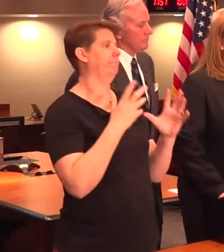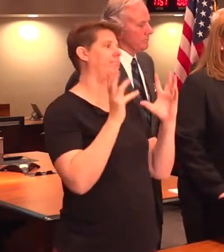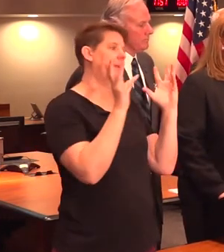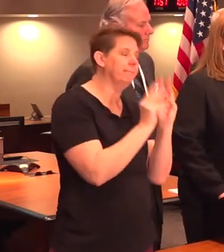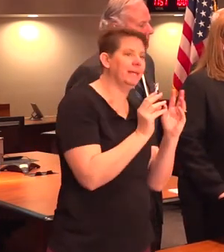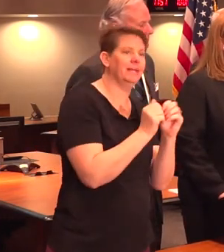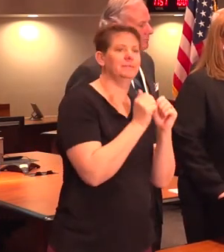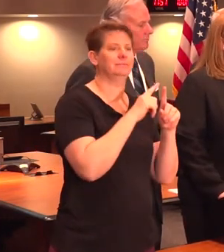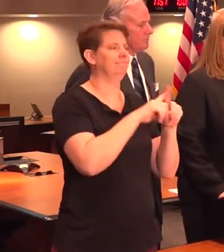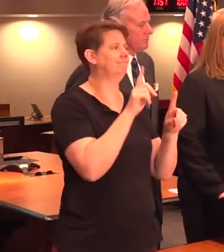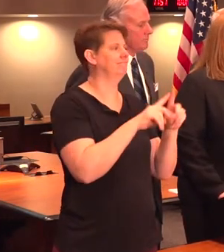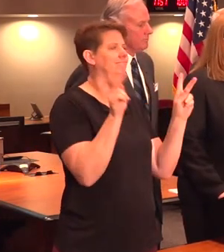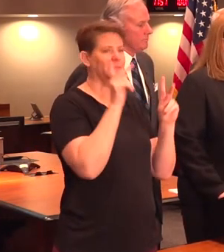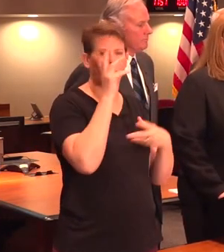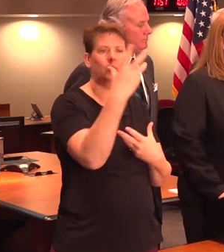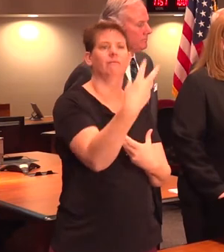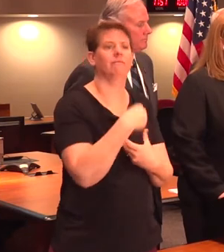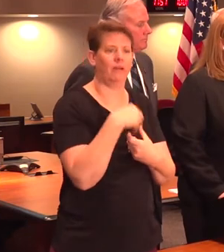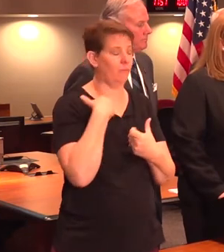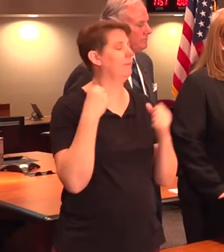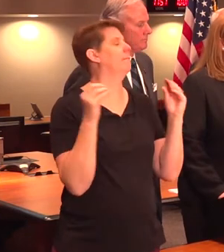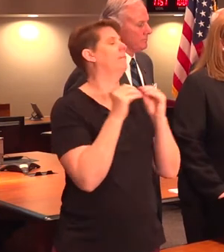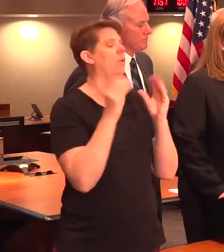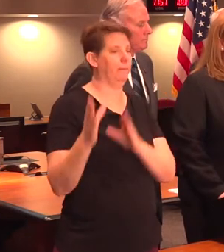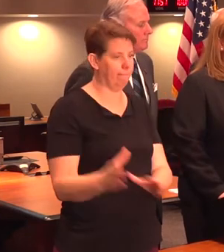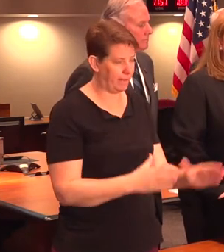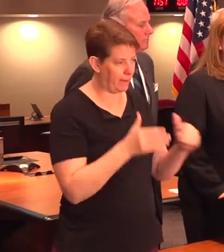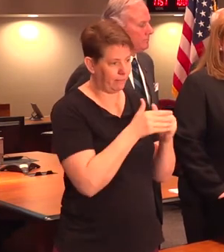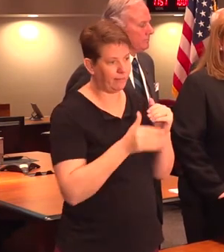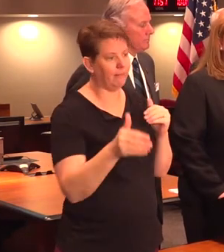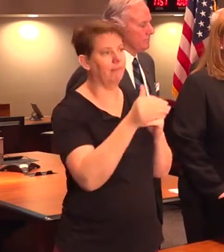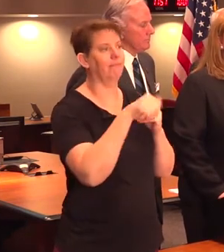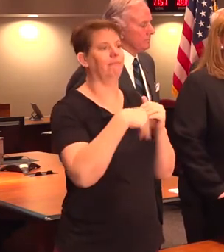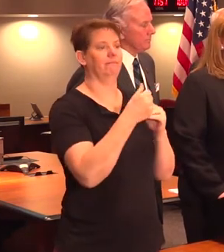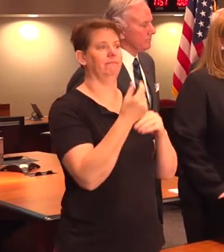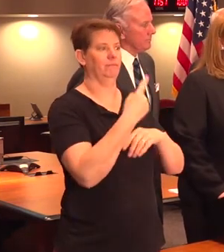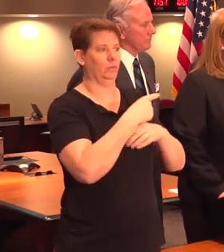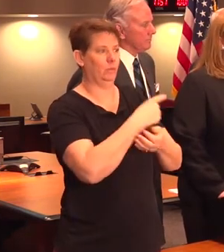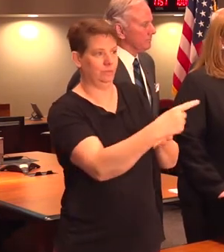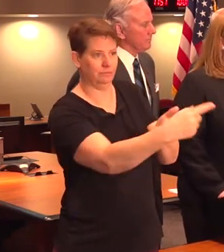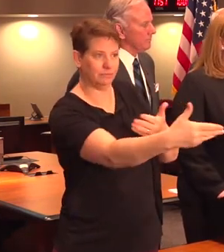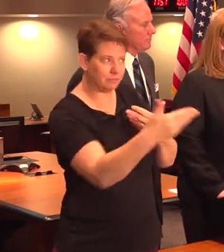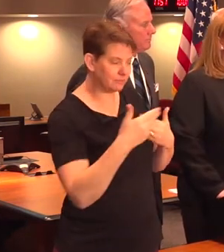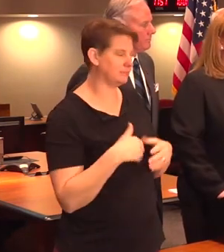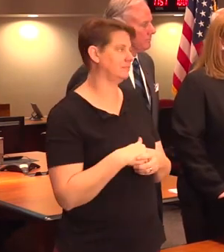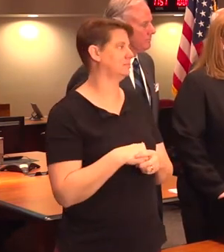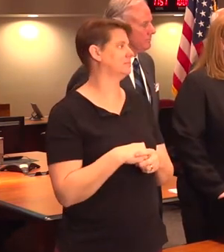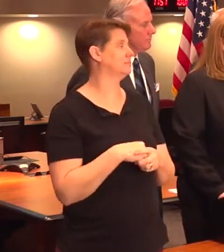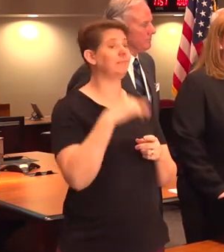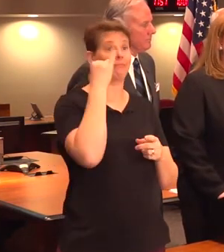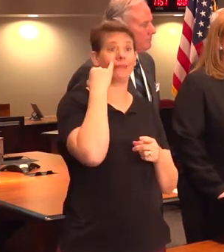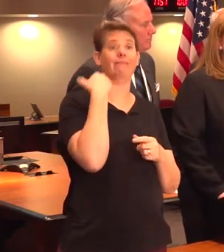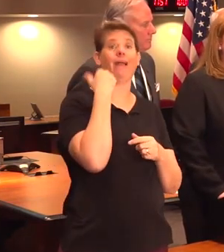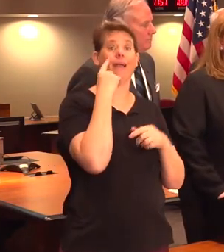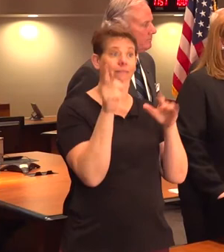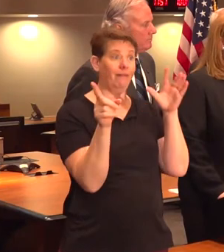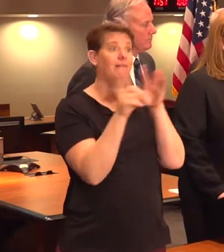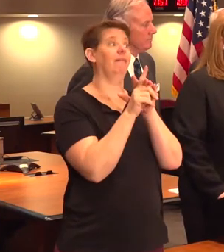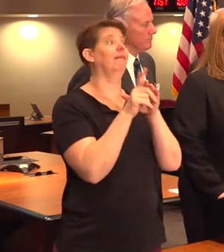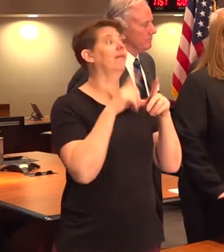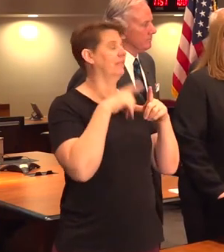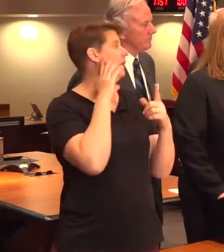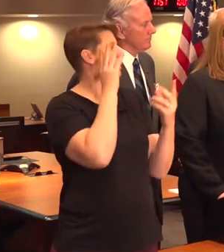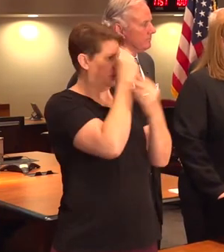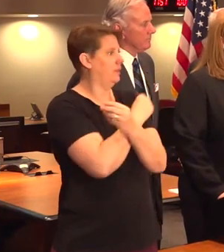with various stakeholders. We have more of those meetings planned in the upcoming days. And as to if there were to be a case, again, we would let